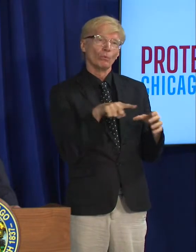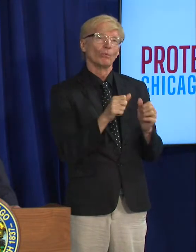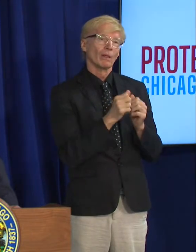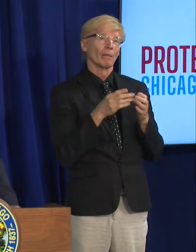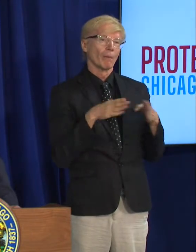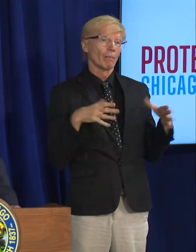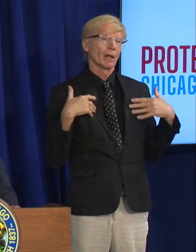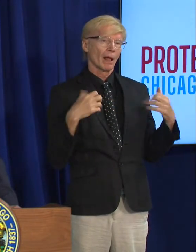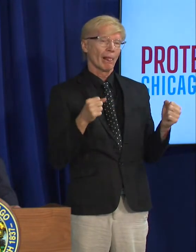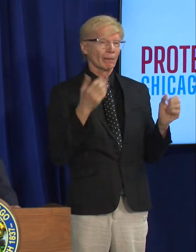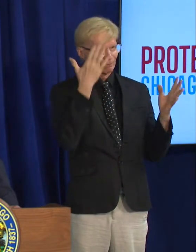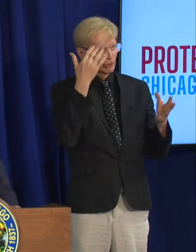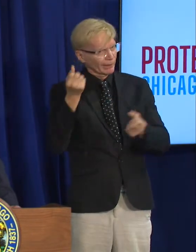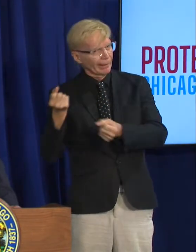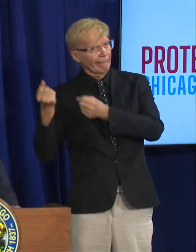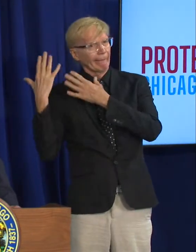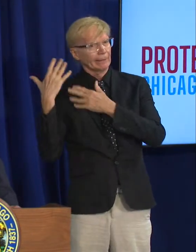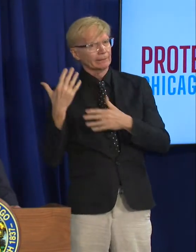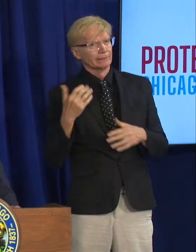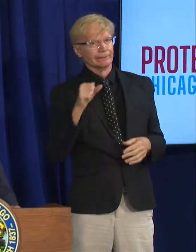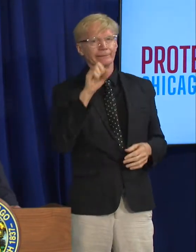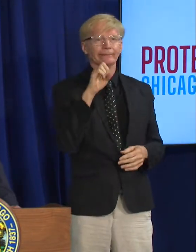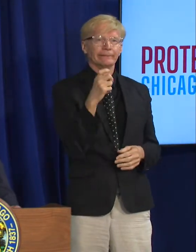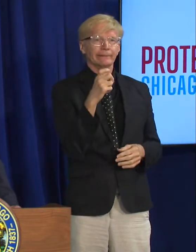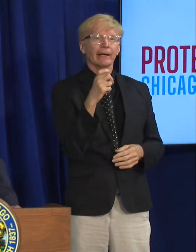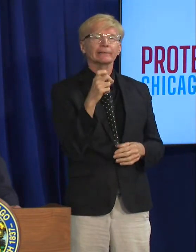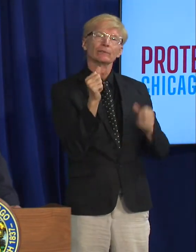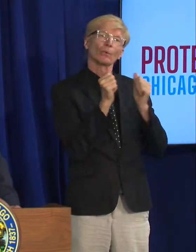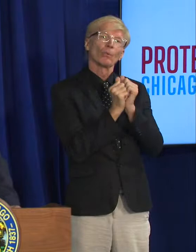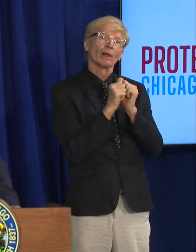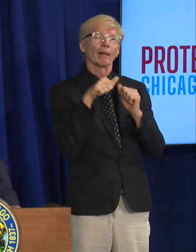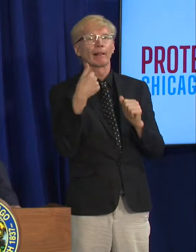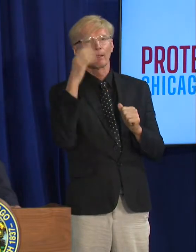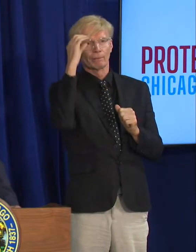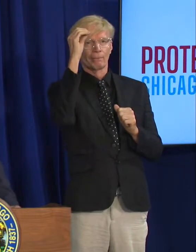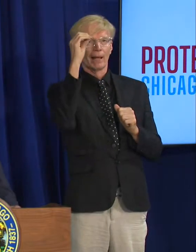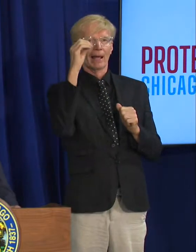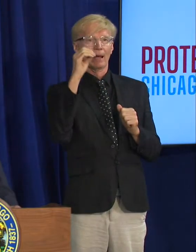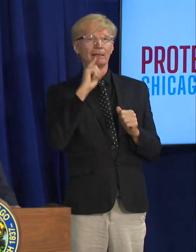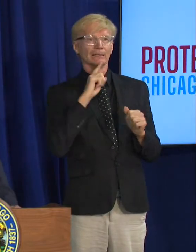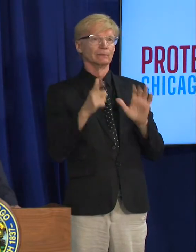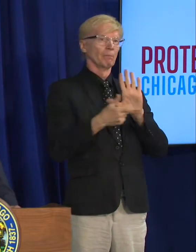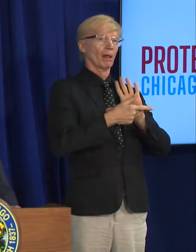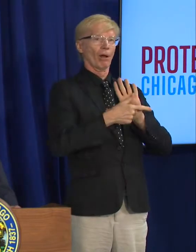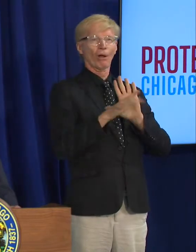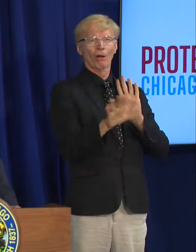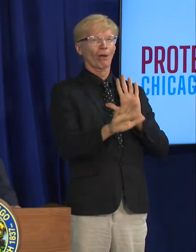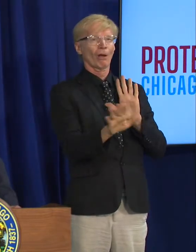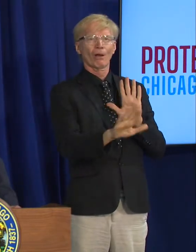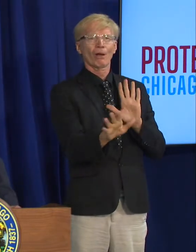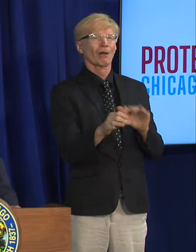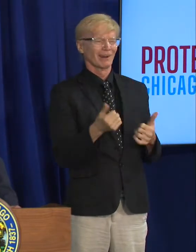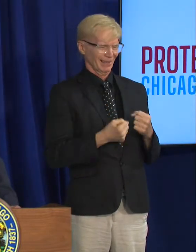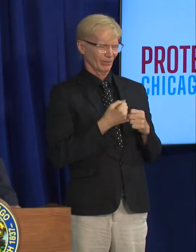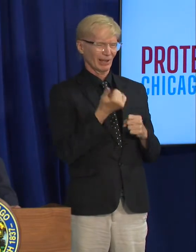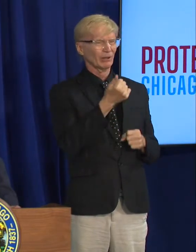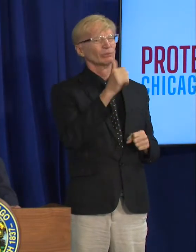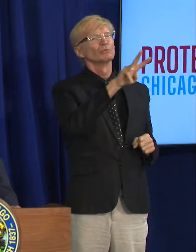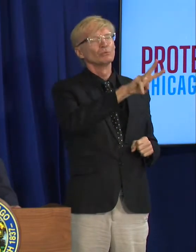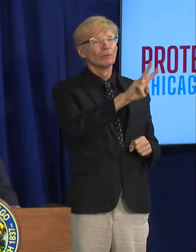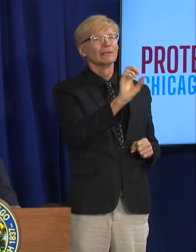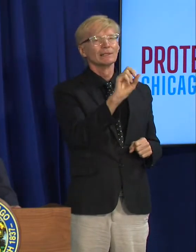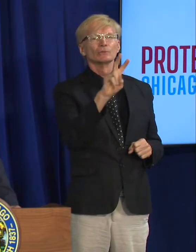health forget the idea of having sex with man with with another guy is taboo you know we are in 2022